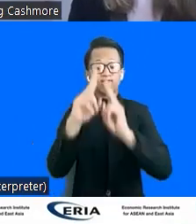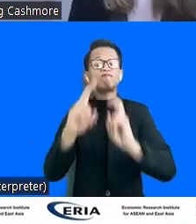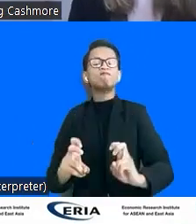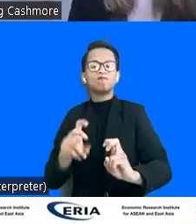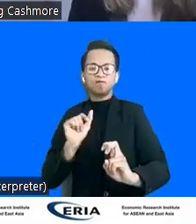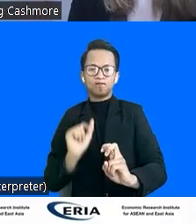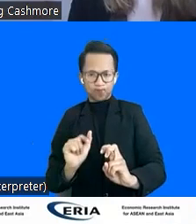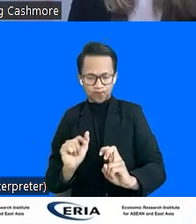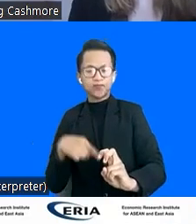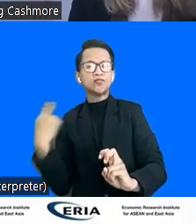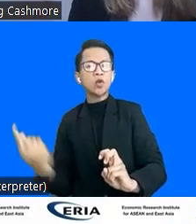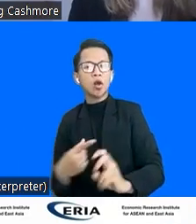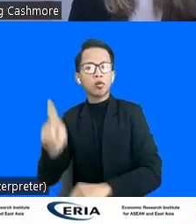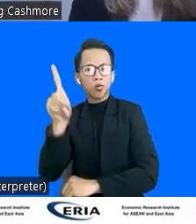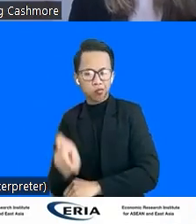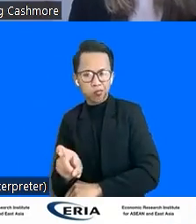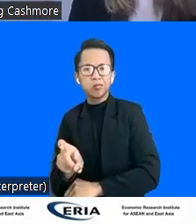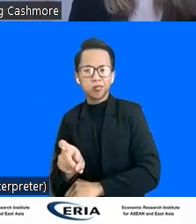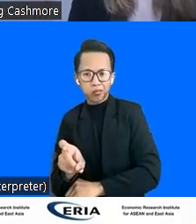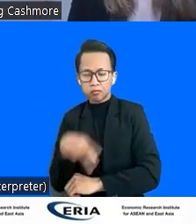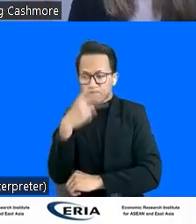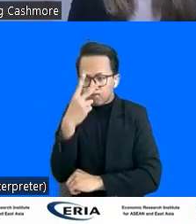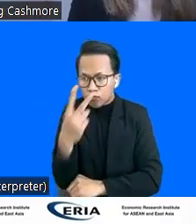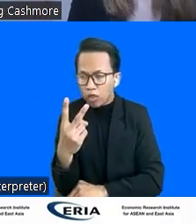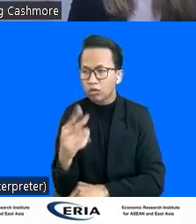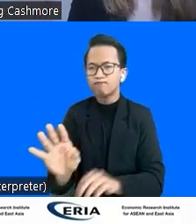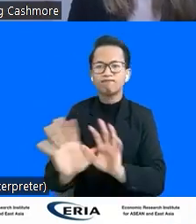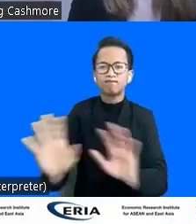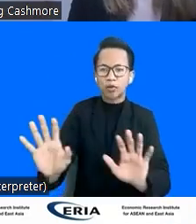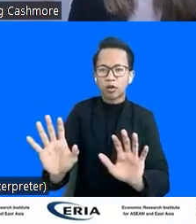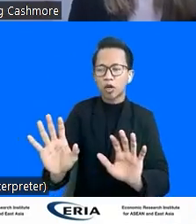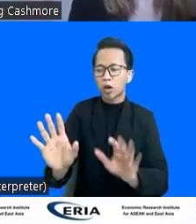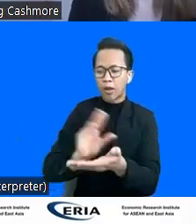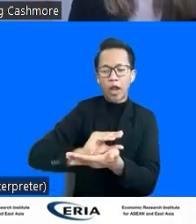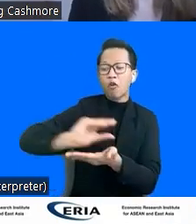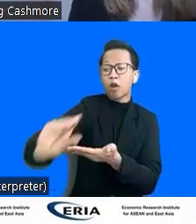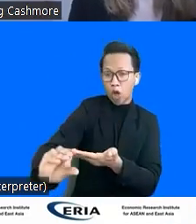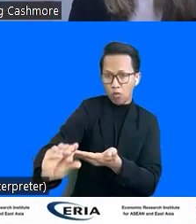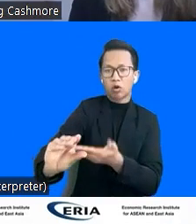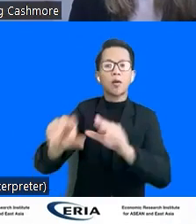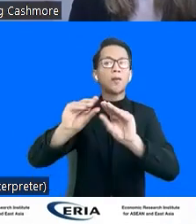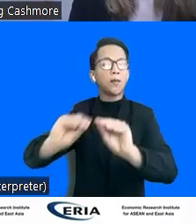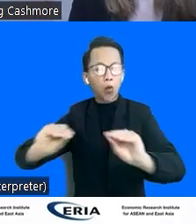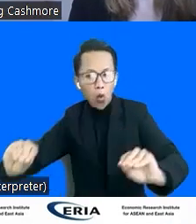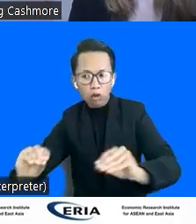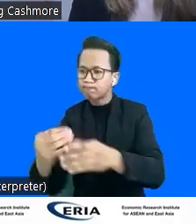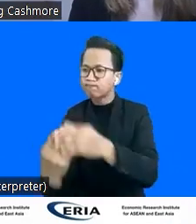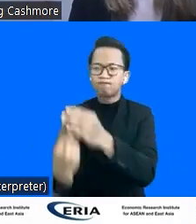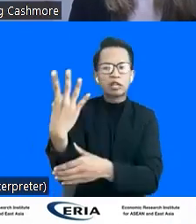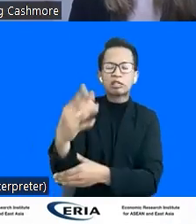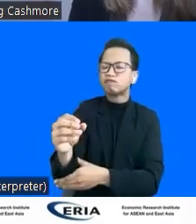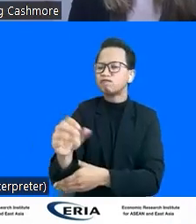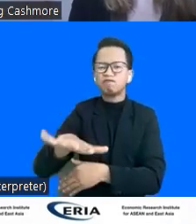you know, we were struck by the fact that there is a distinct lack of investment in developing affordable tech for people in low income